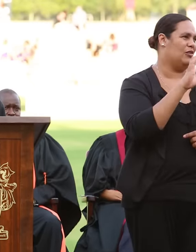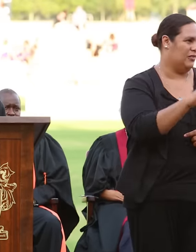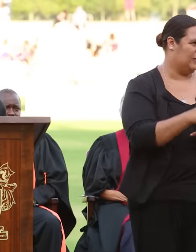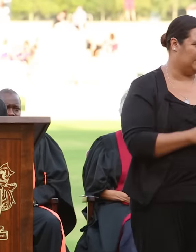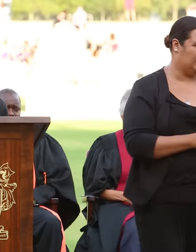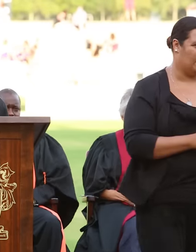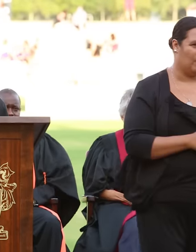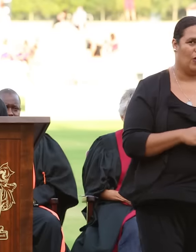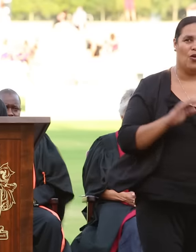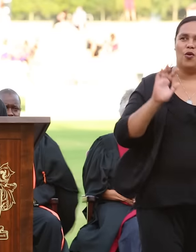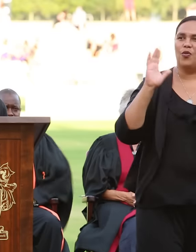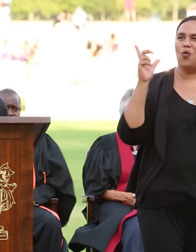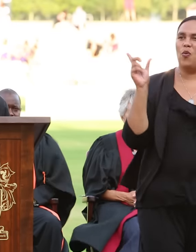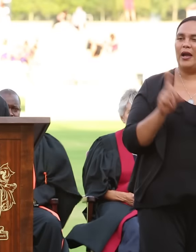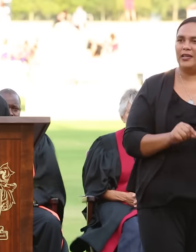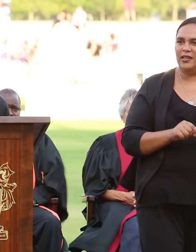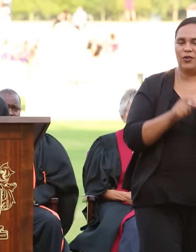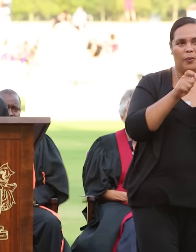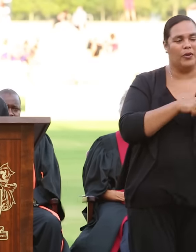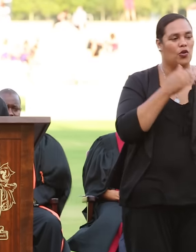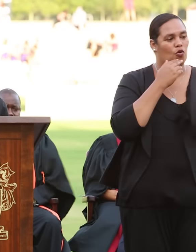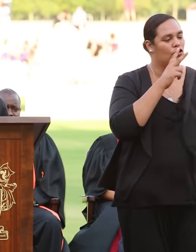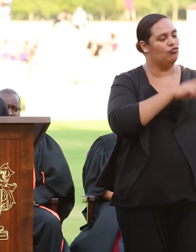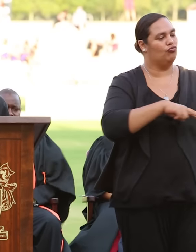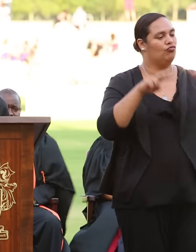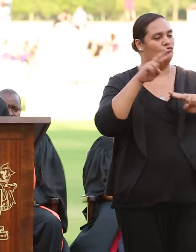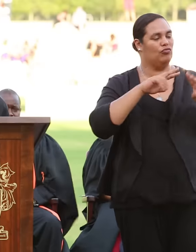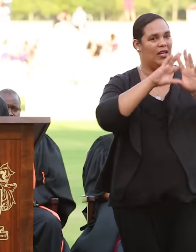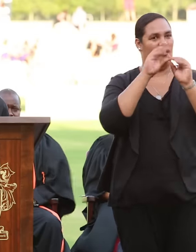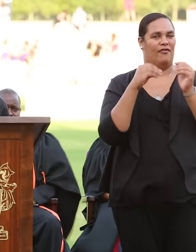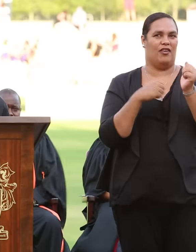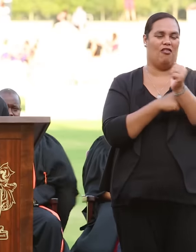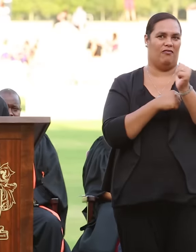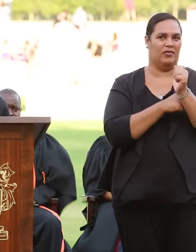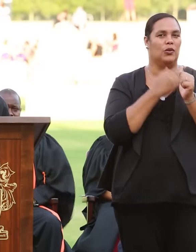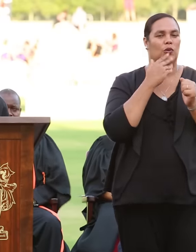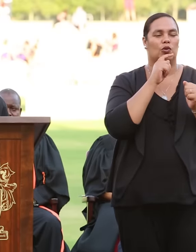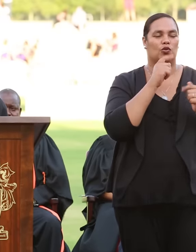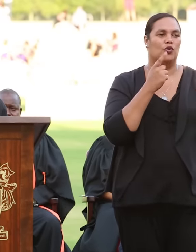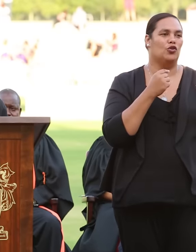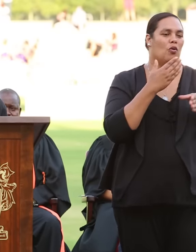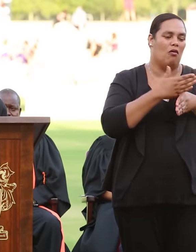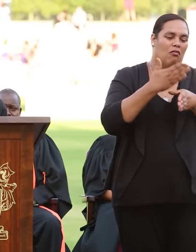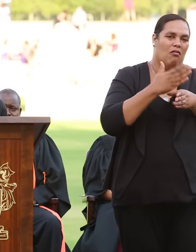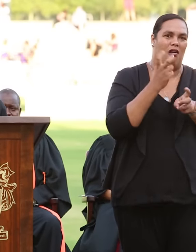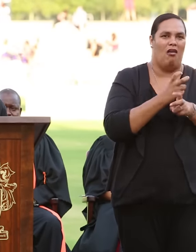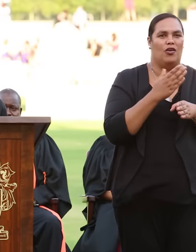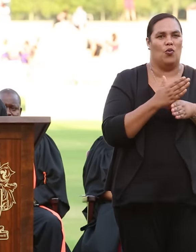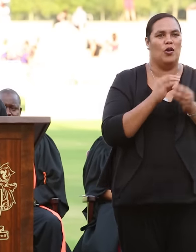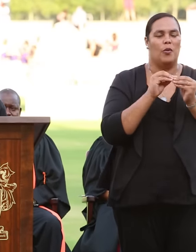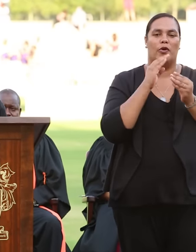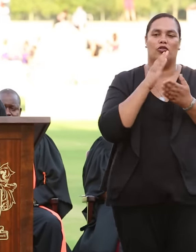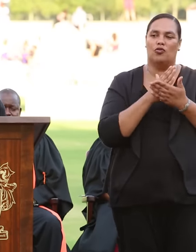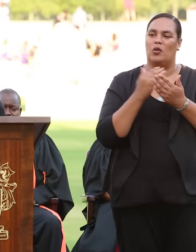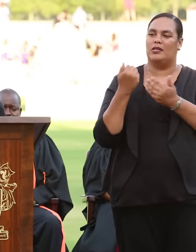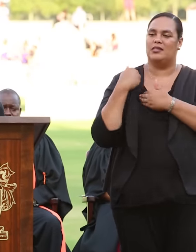The wonderful Monica de Toye, who oversees the transformation office, has done an unbelievable amount of work in creating safe spaces for